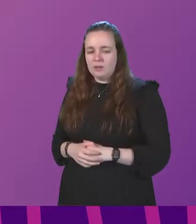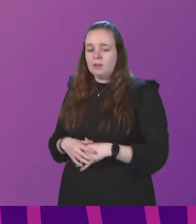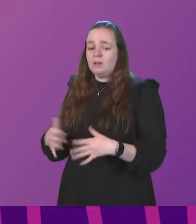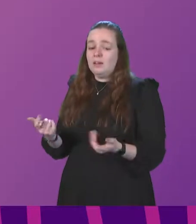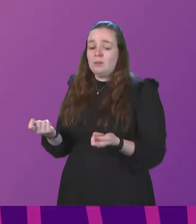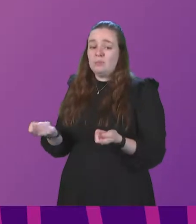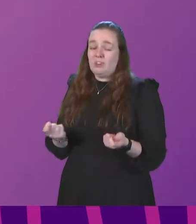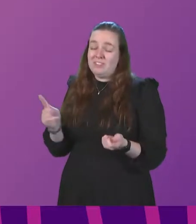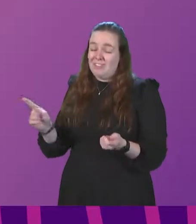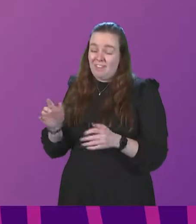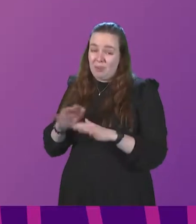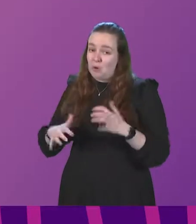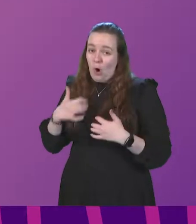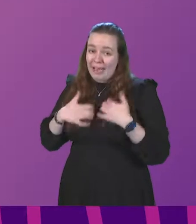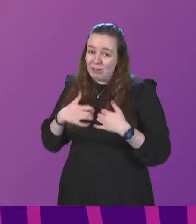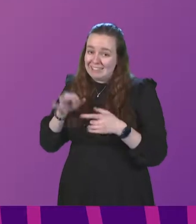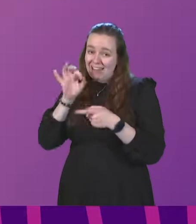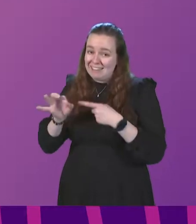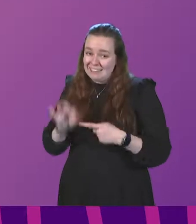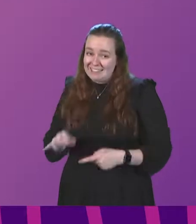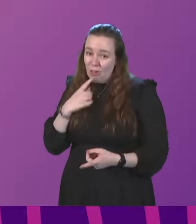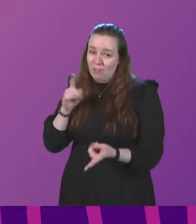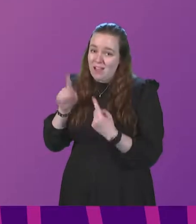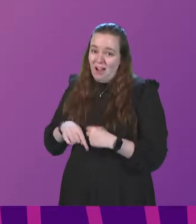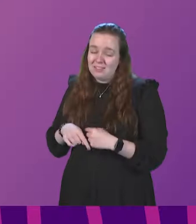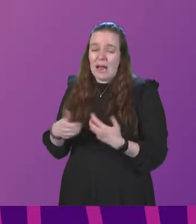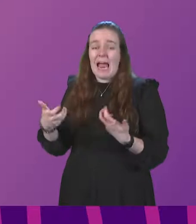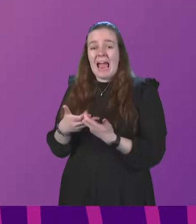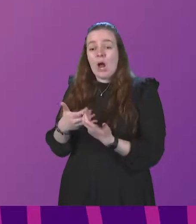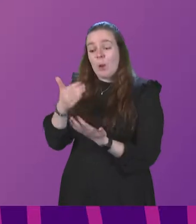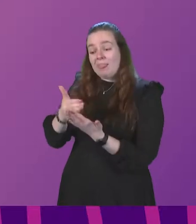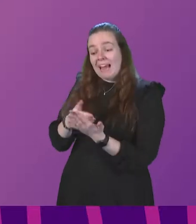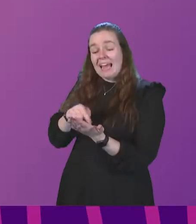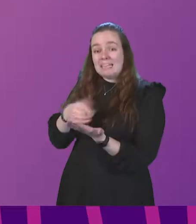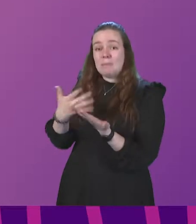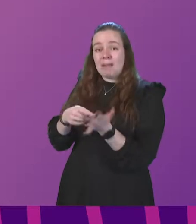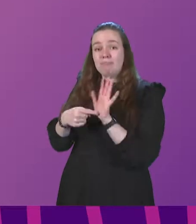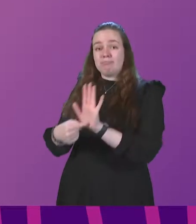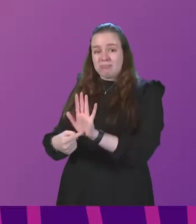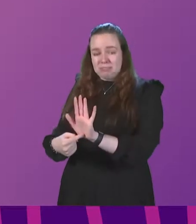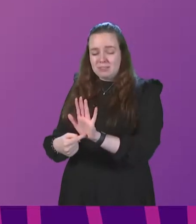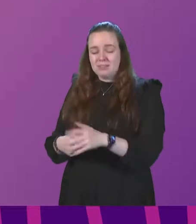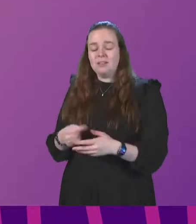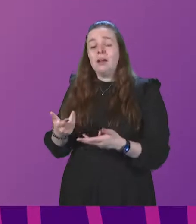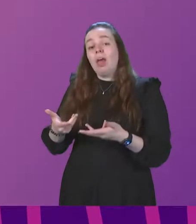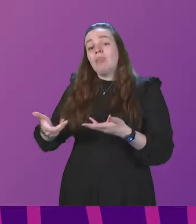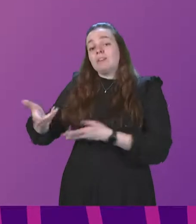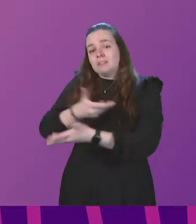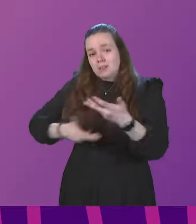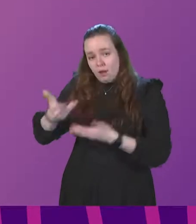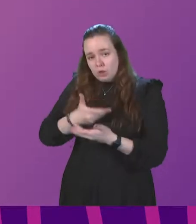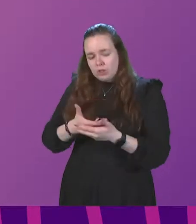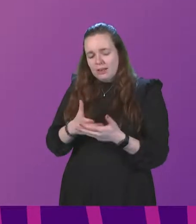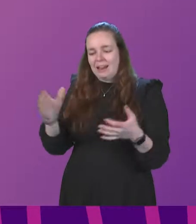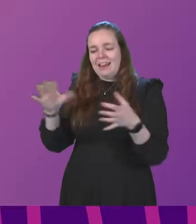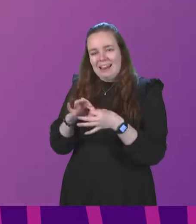and Officer, they're just not actually interested in the detail of the answer and about how the guidance has actually came forward for it. The discussion around the